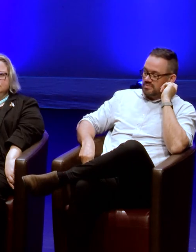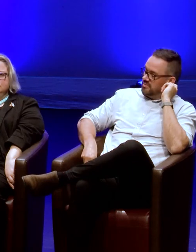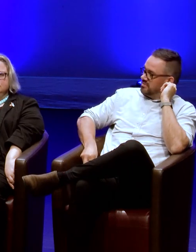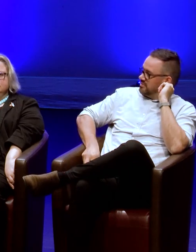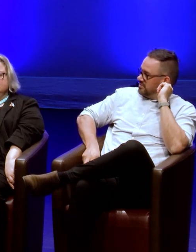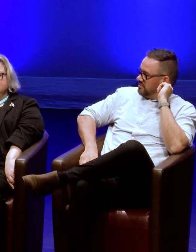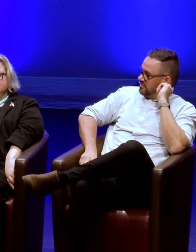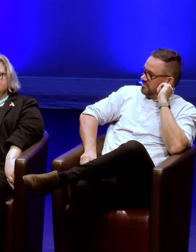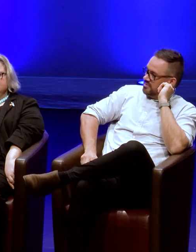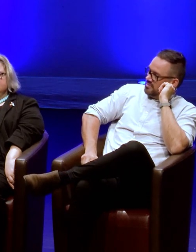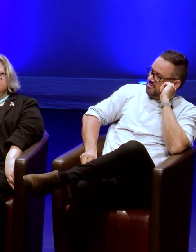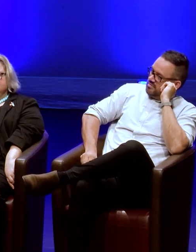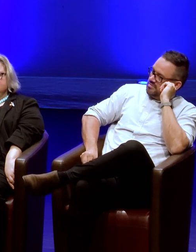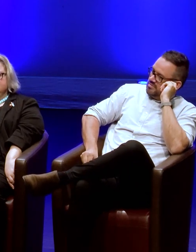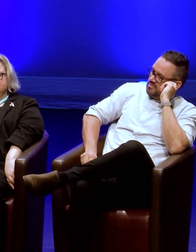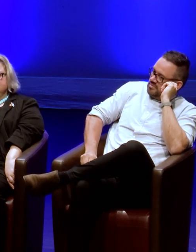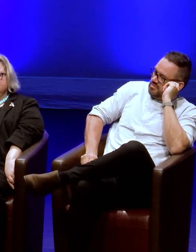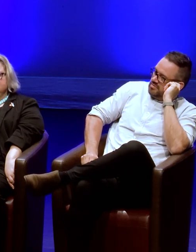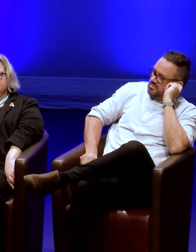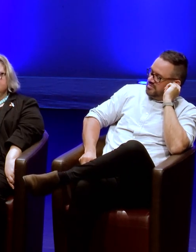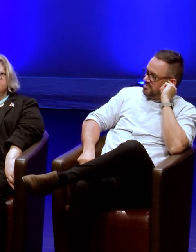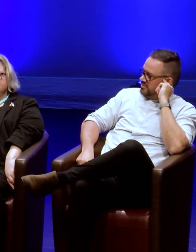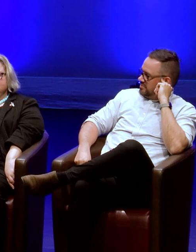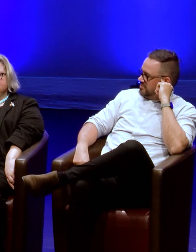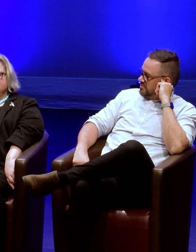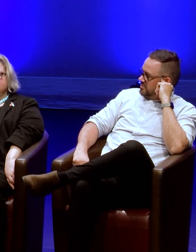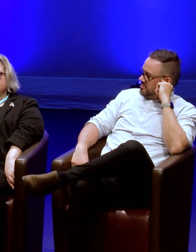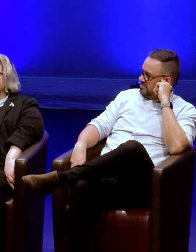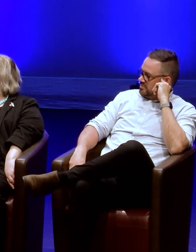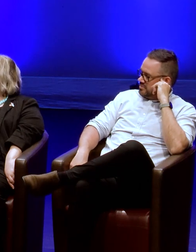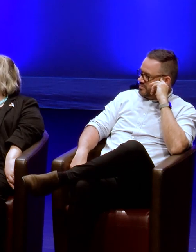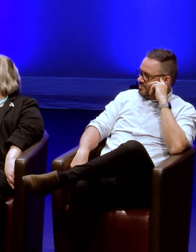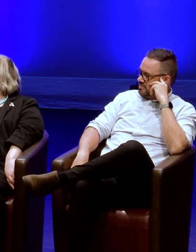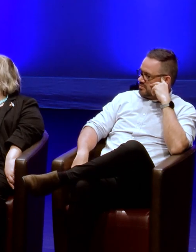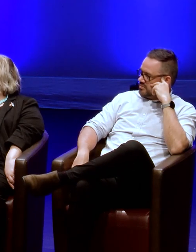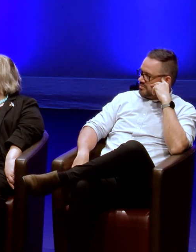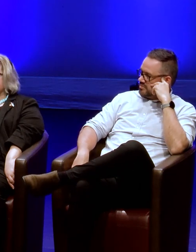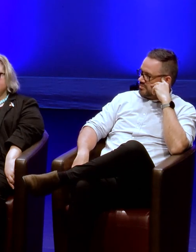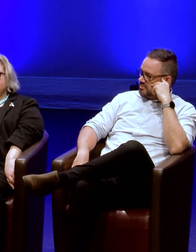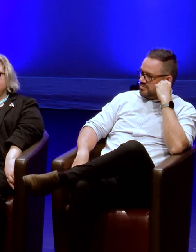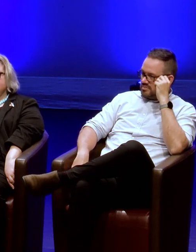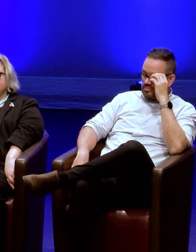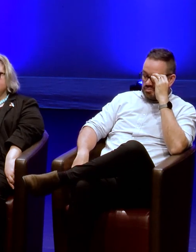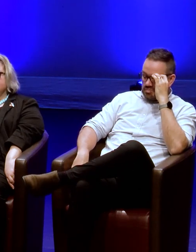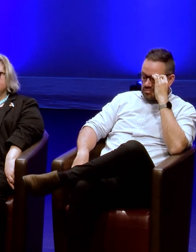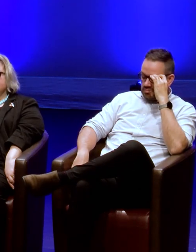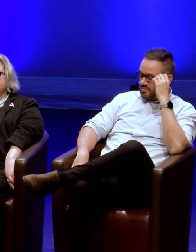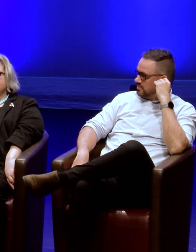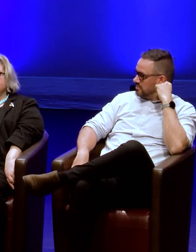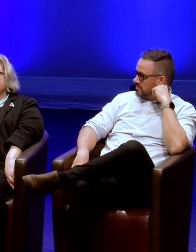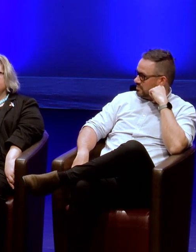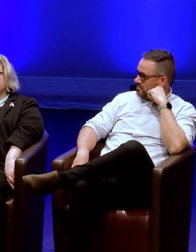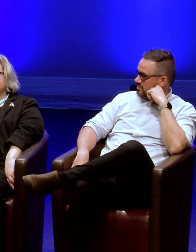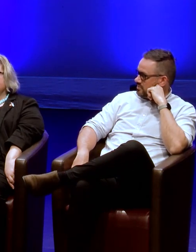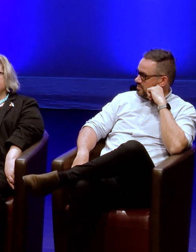of people who already know about it? Yeah, no, it's a really good question. And I think it's a question that in the, certainly in